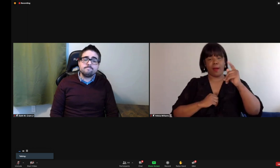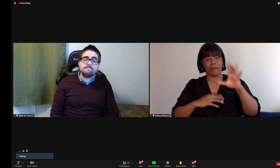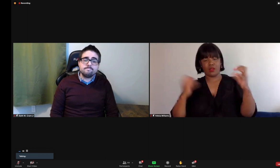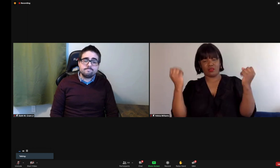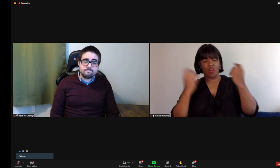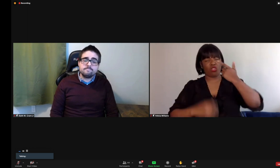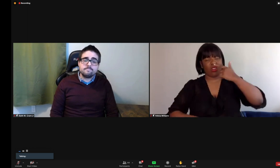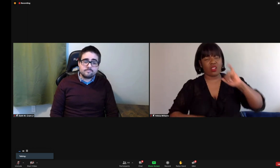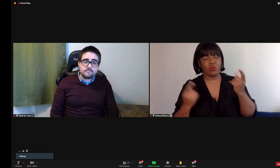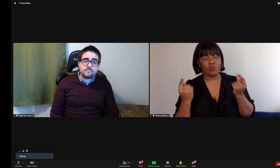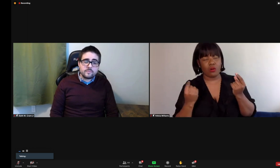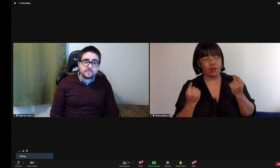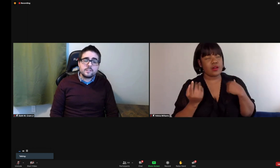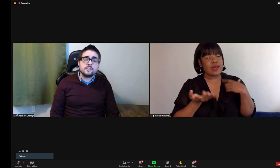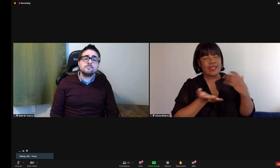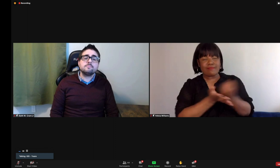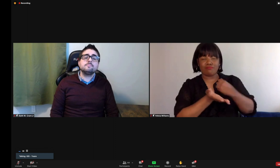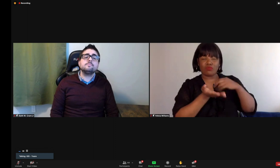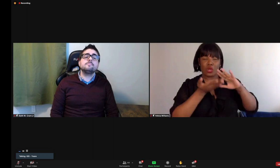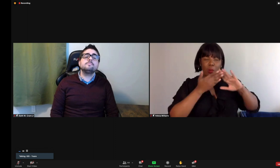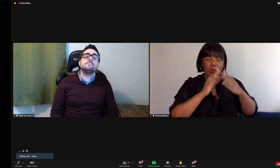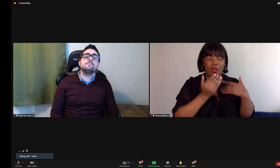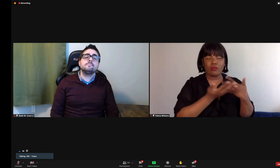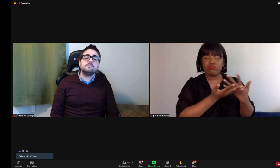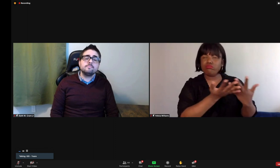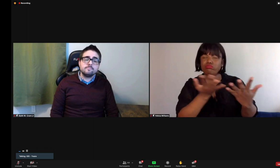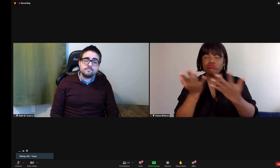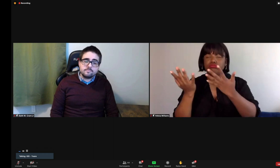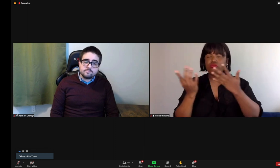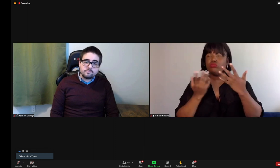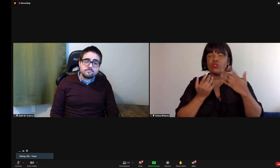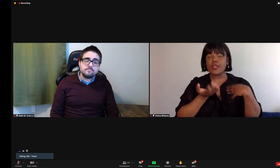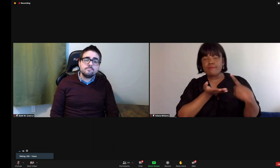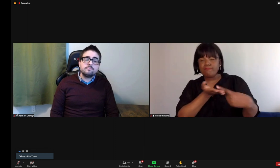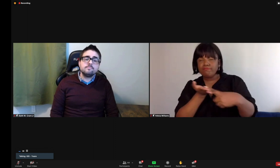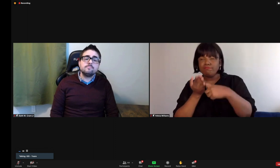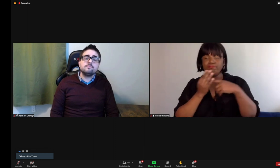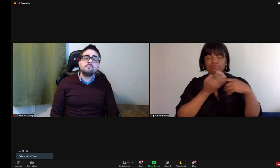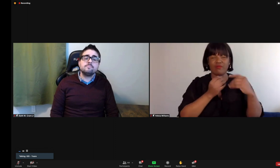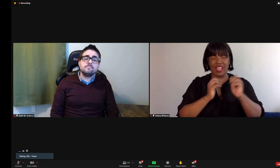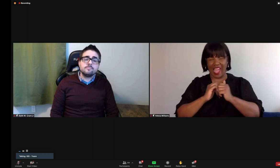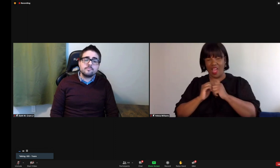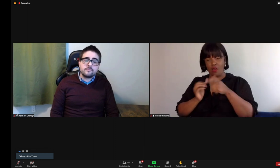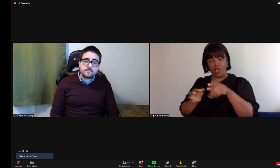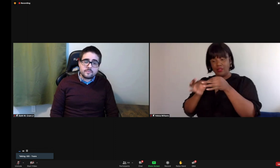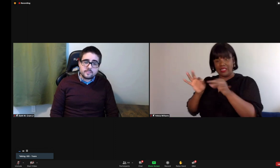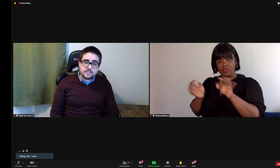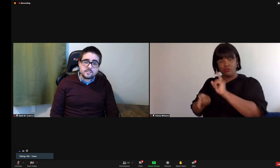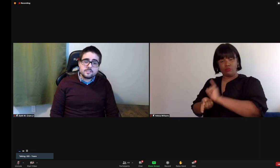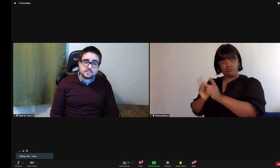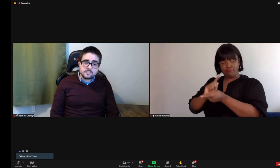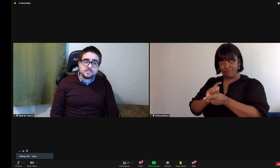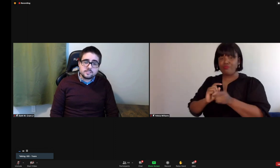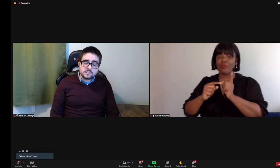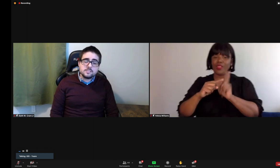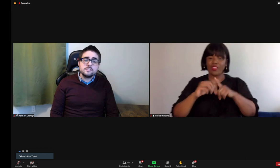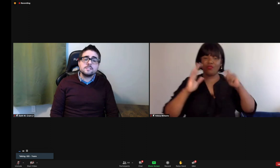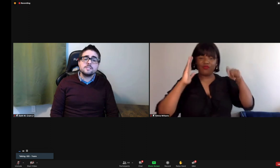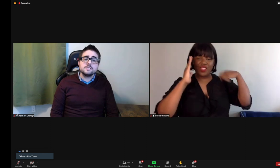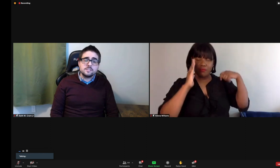word choice. And when we're talking about BIPOC topics, you know, what does that look like? And the result is really from gathering input